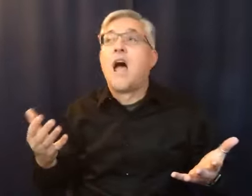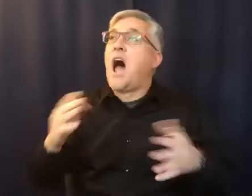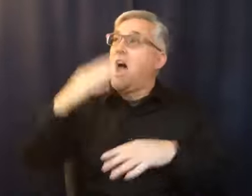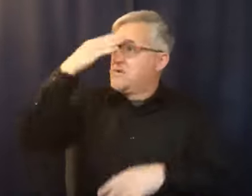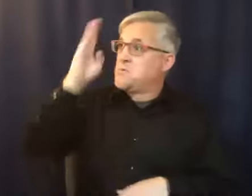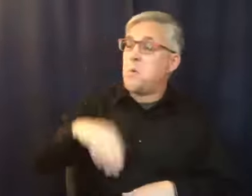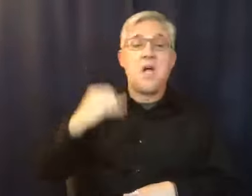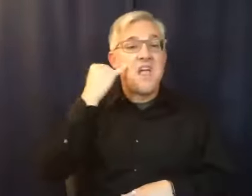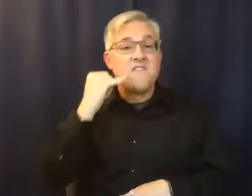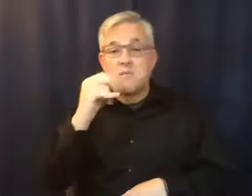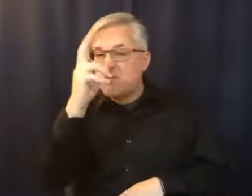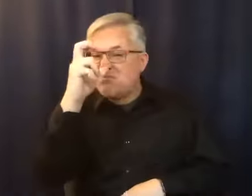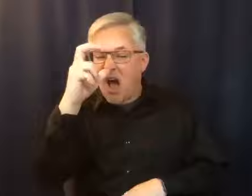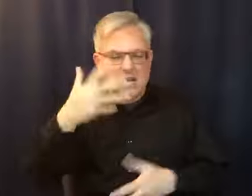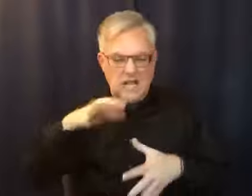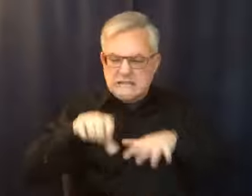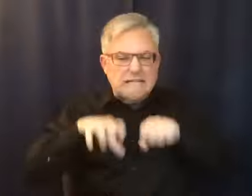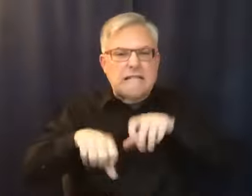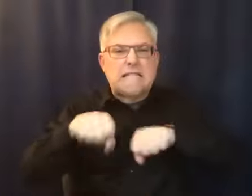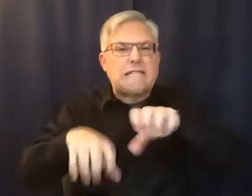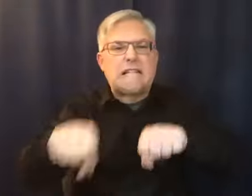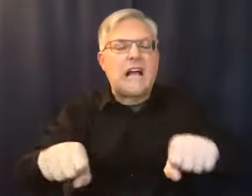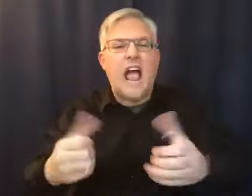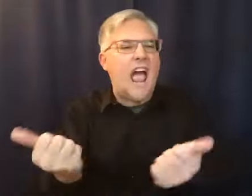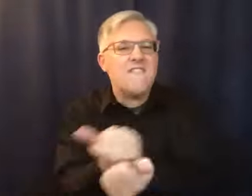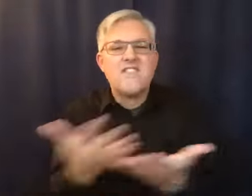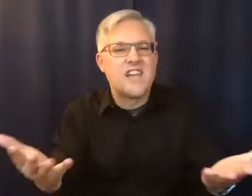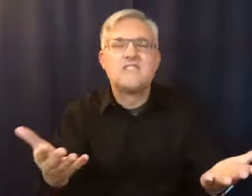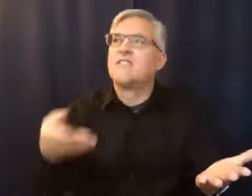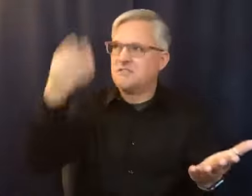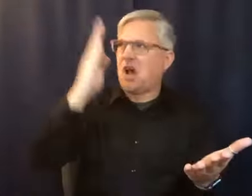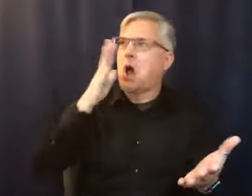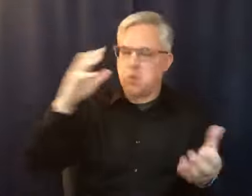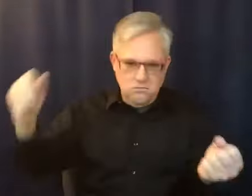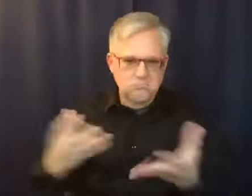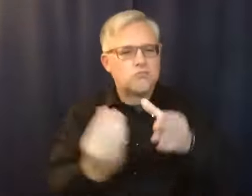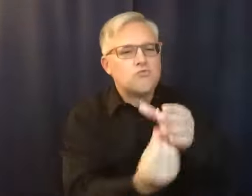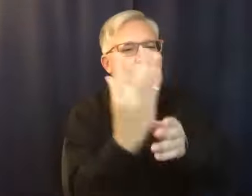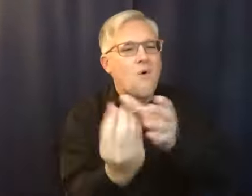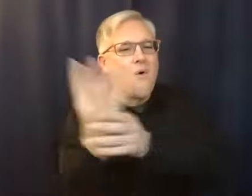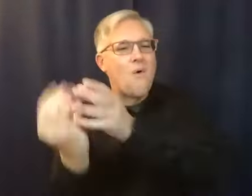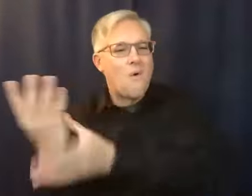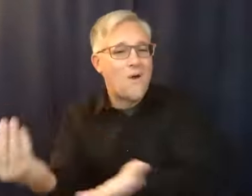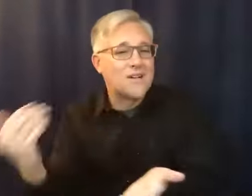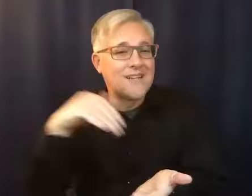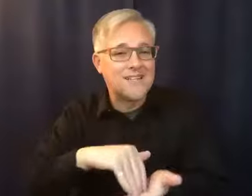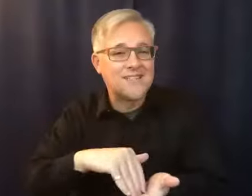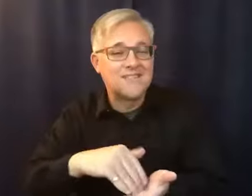You know, there is, there is a joy that is part of my life on a daily basis. I have women I sponsor who are